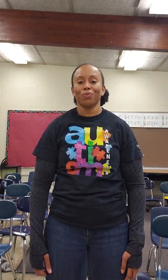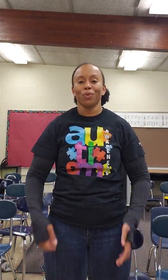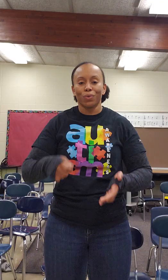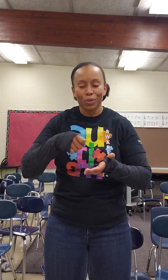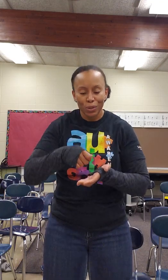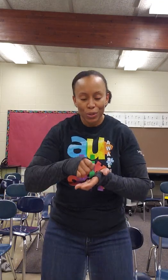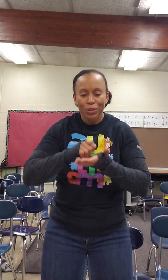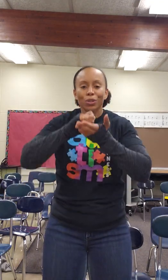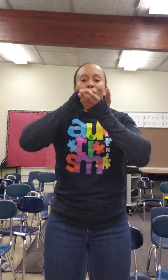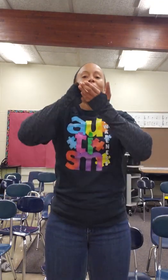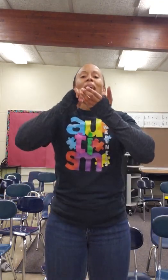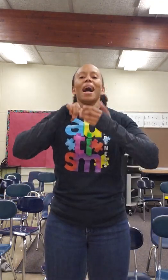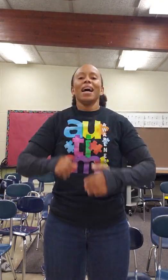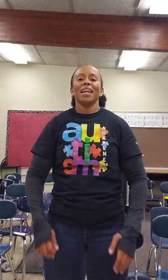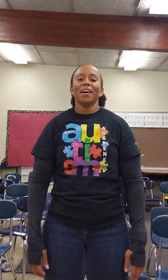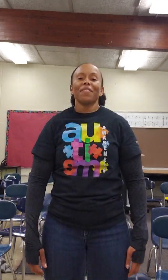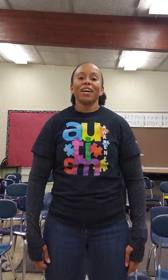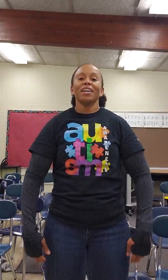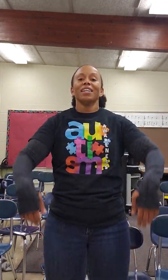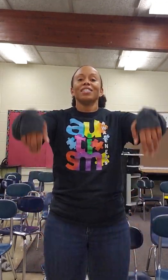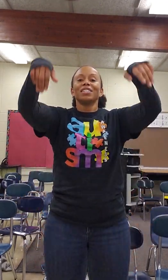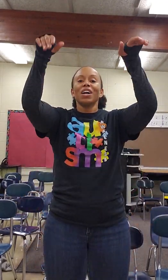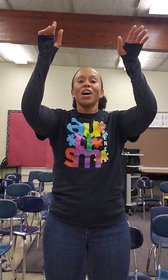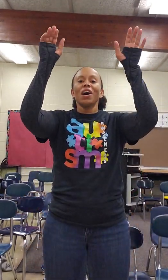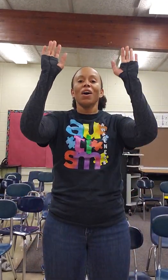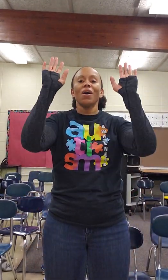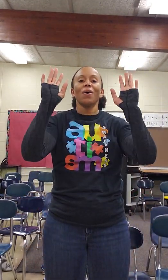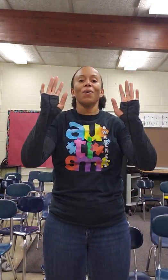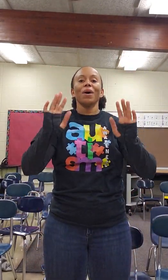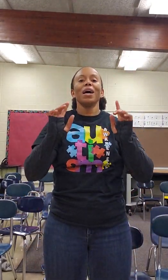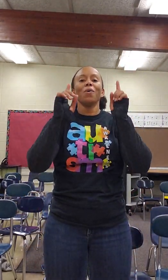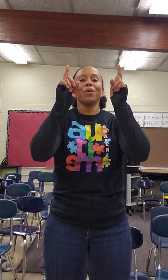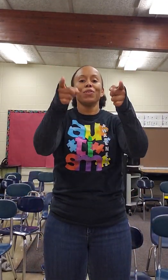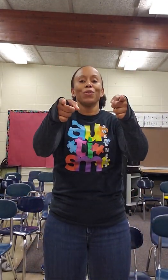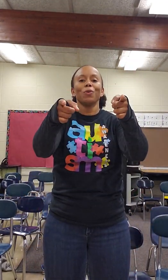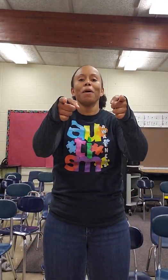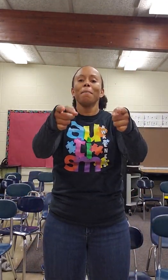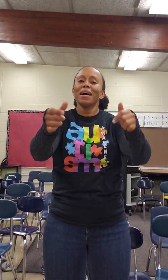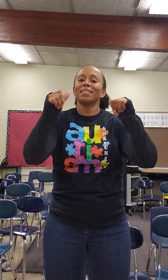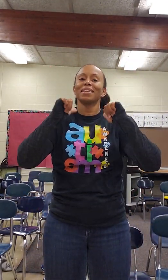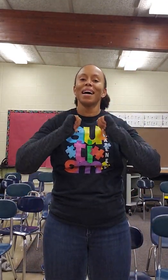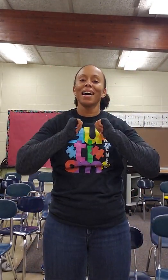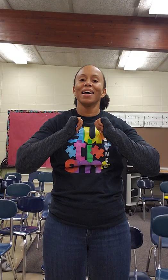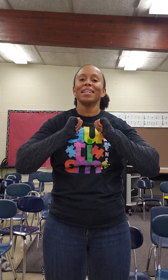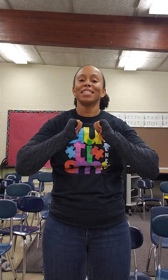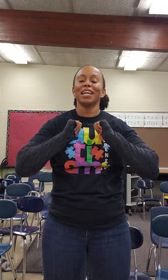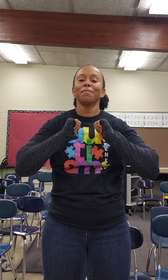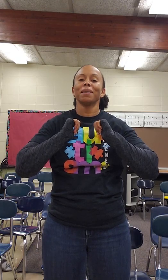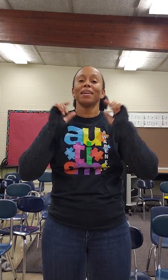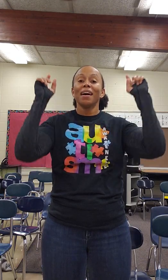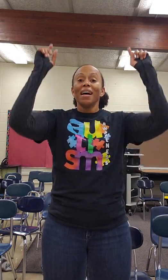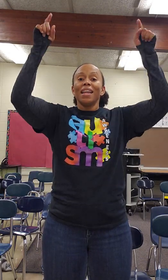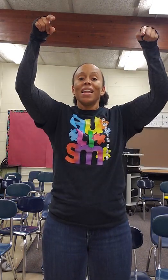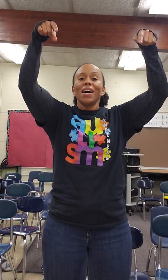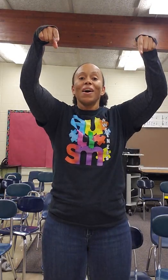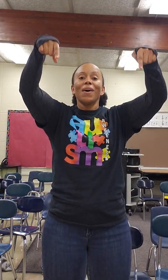through. I love the snow. I'm with you by my side. It's tinged me low,